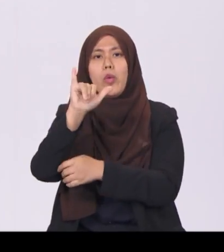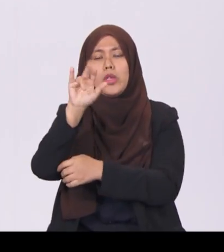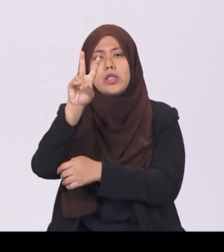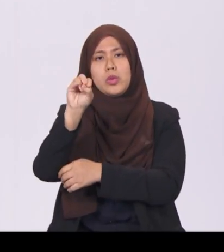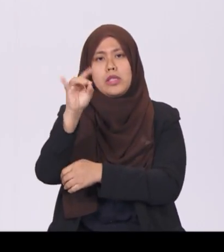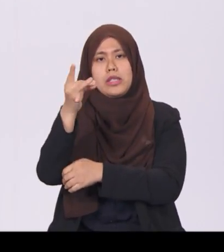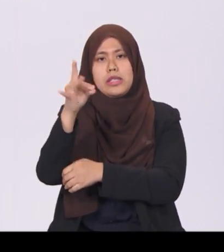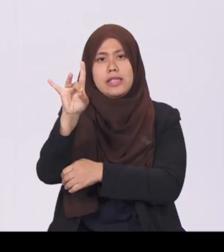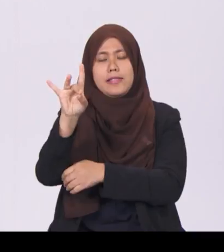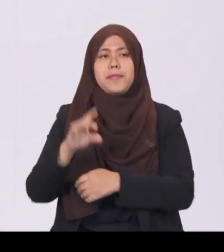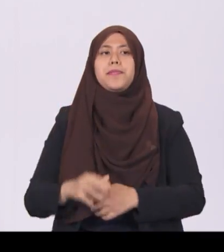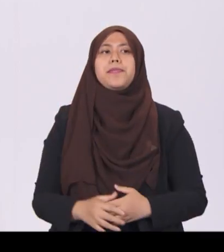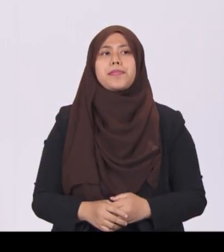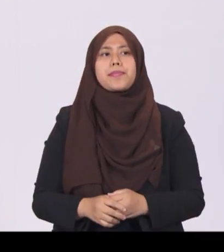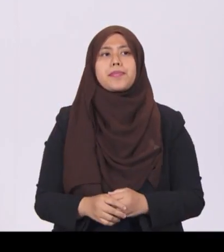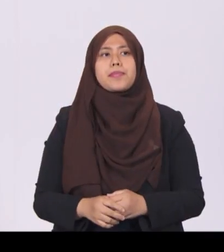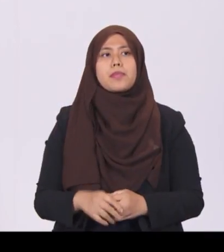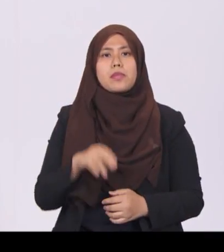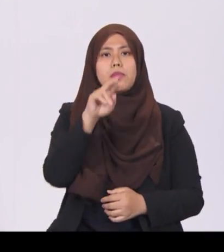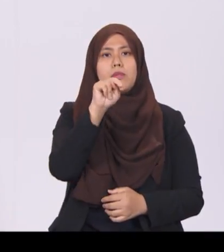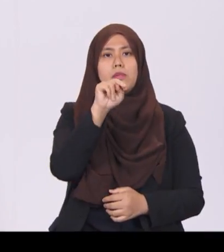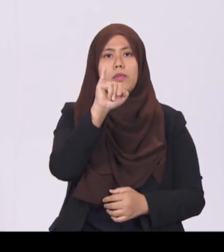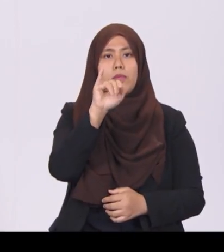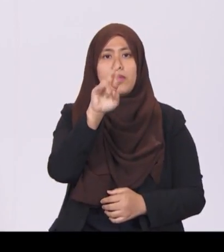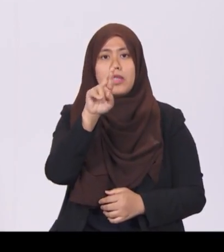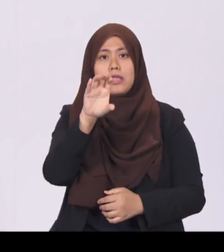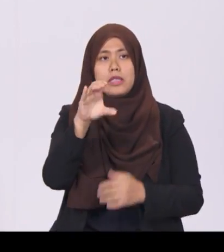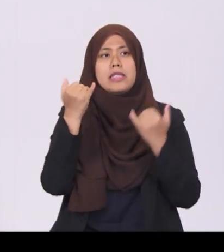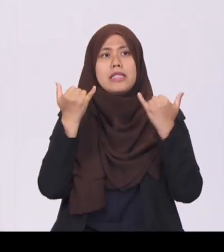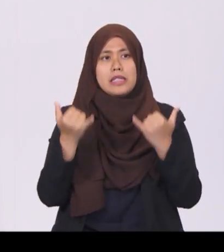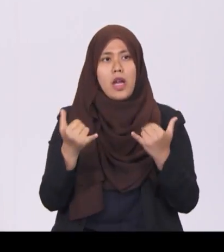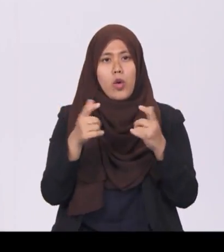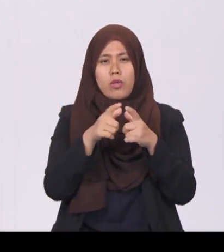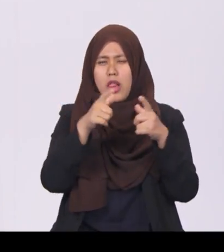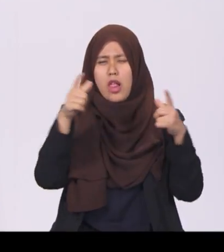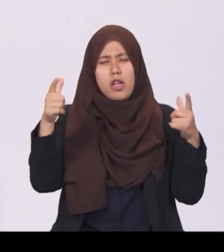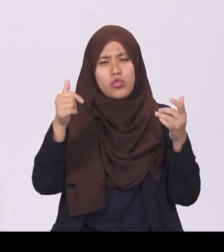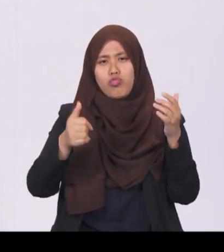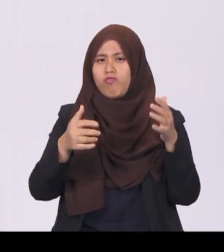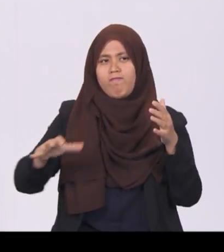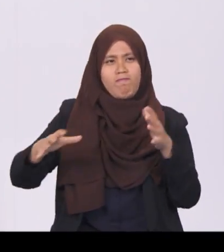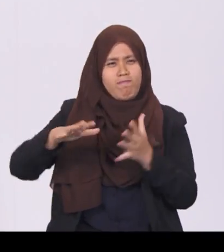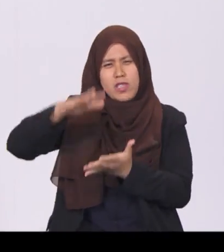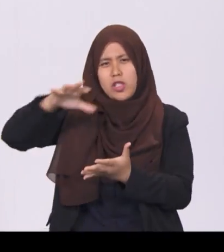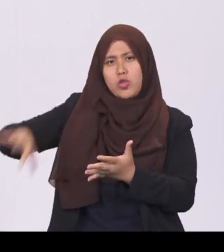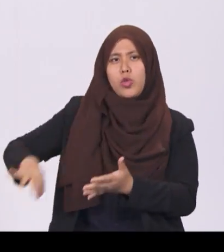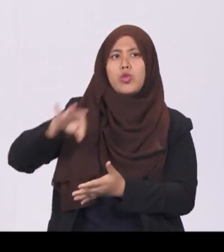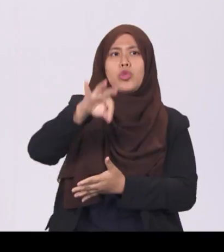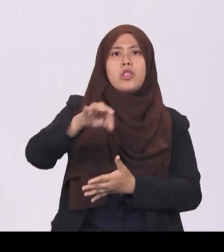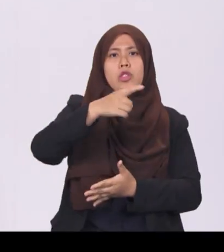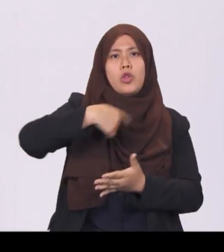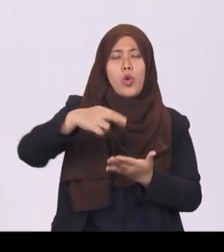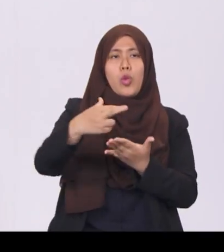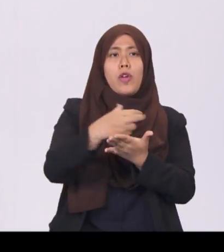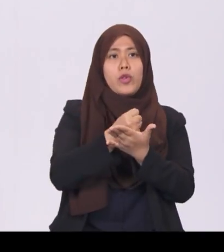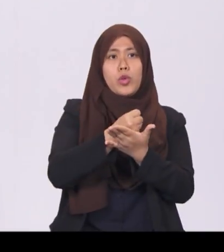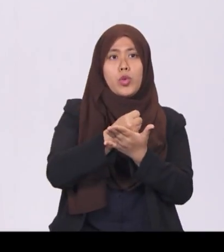The NIR is now the largest contributor to our revenues, larger than any single tax,